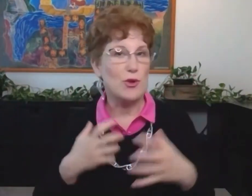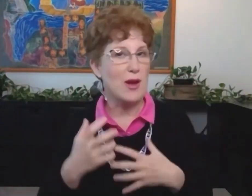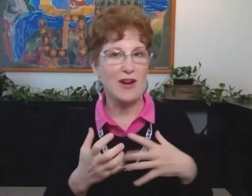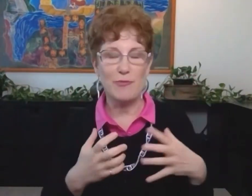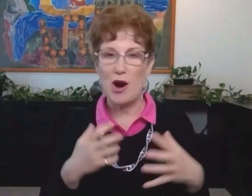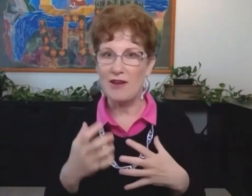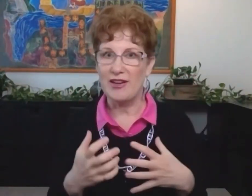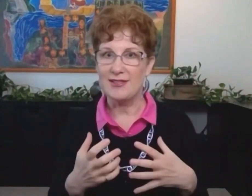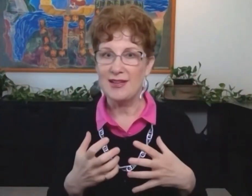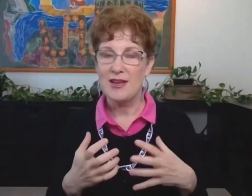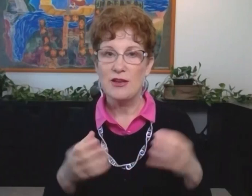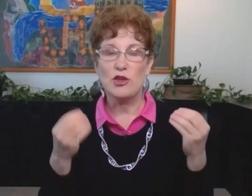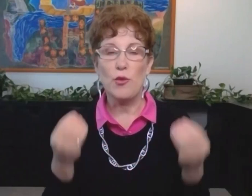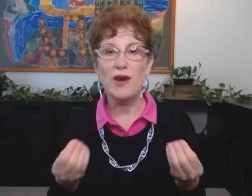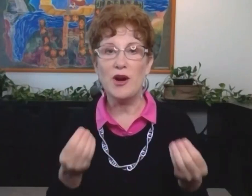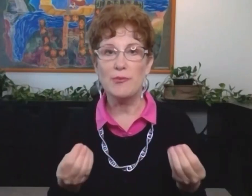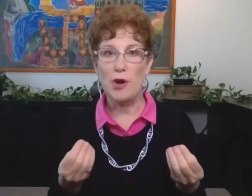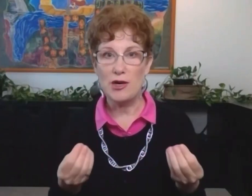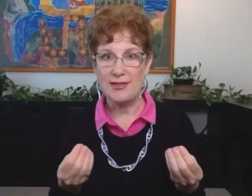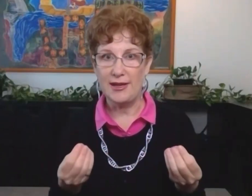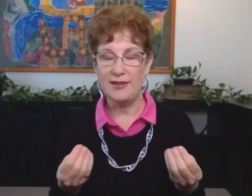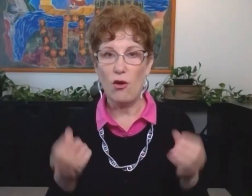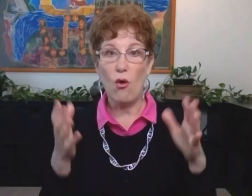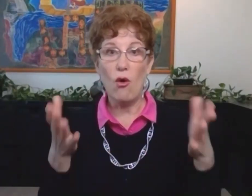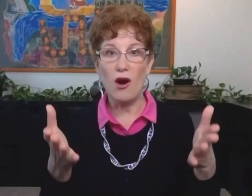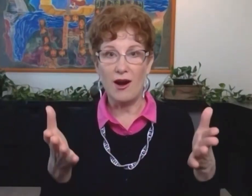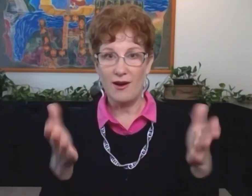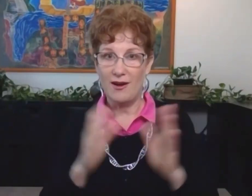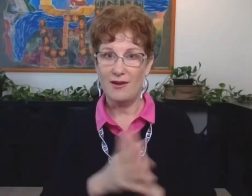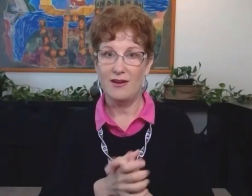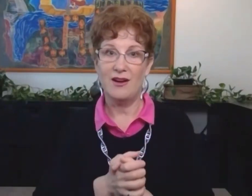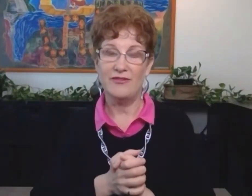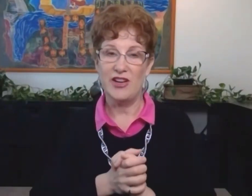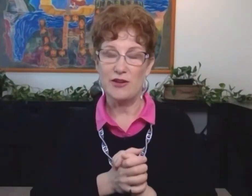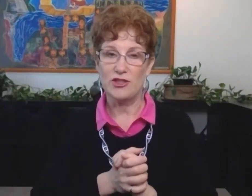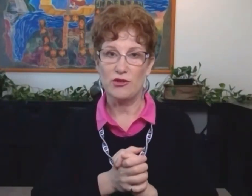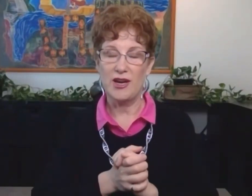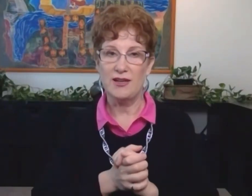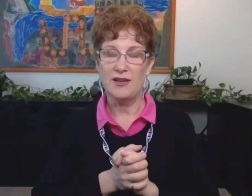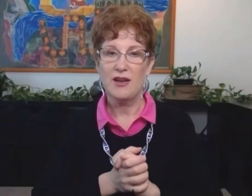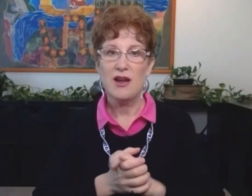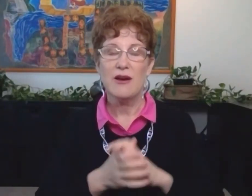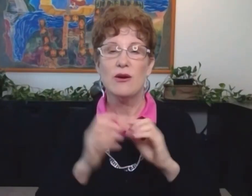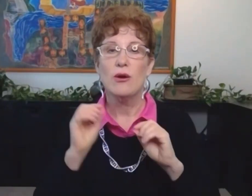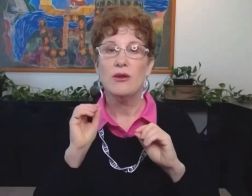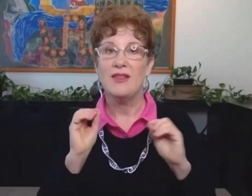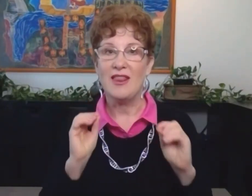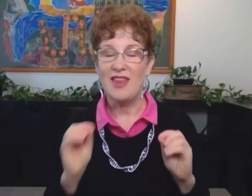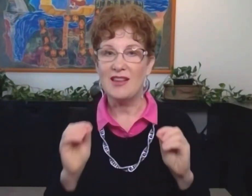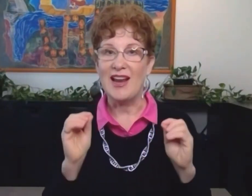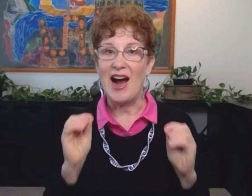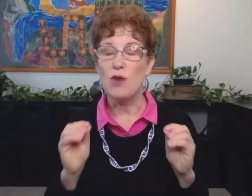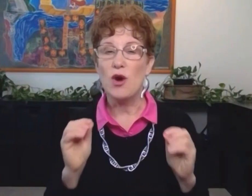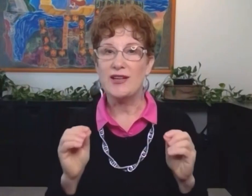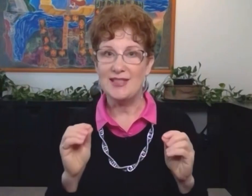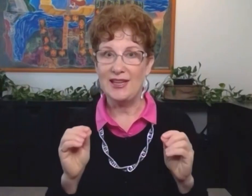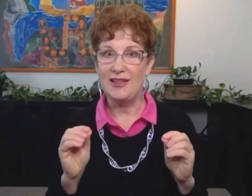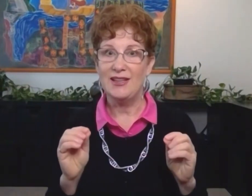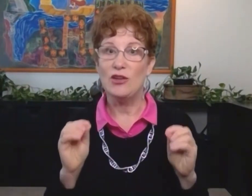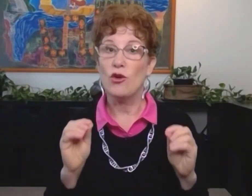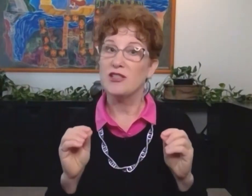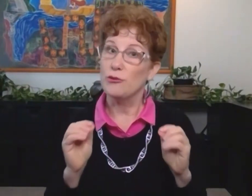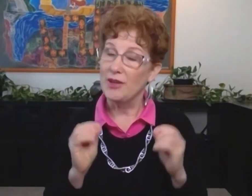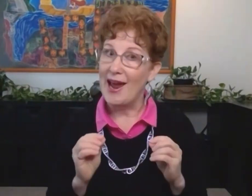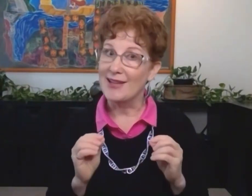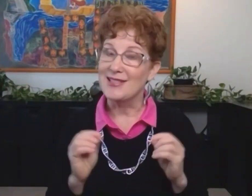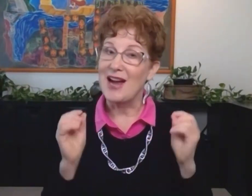very primitive part of us. So when we're in person or on video screen, the thing that I want to